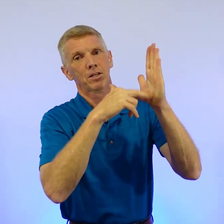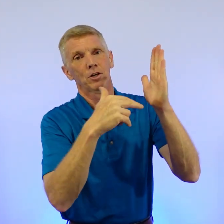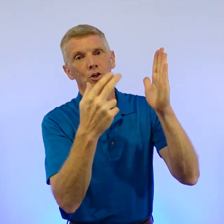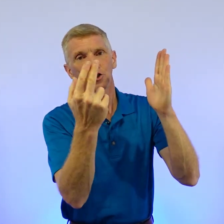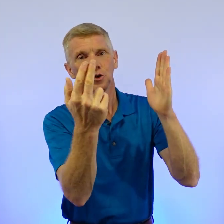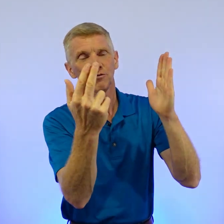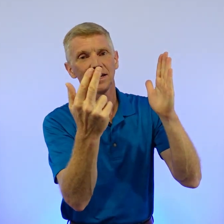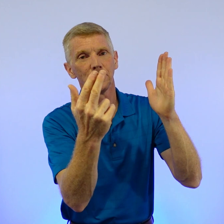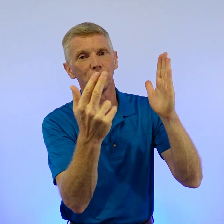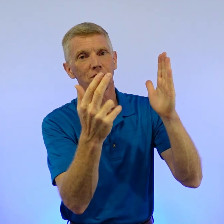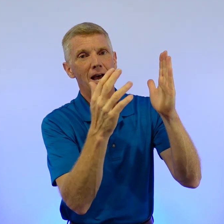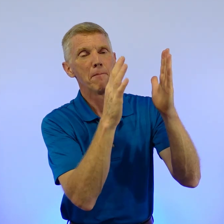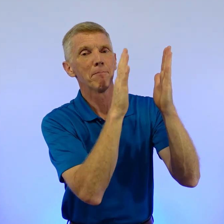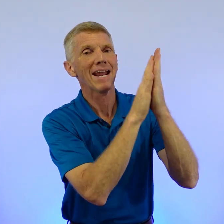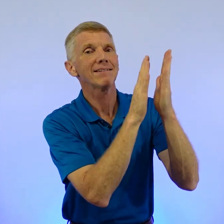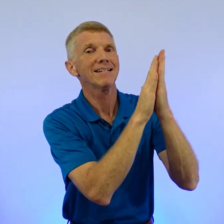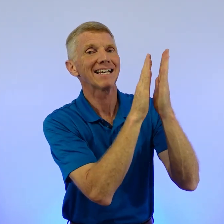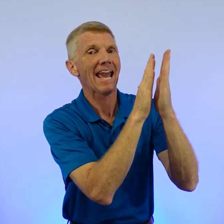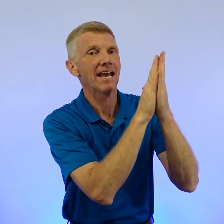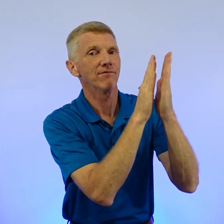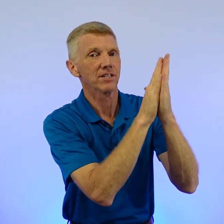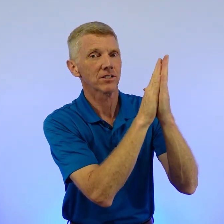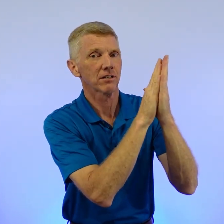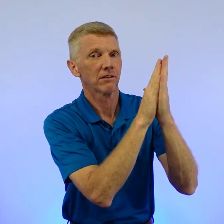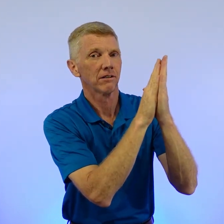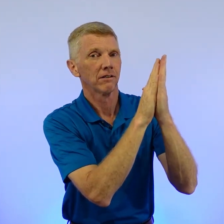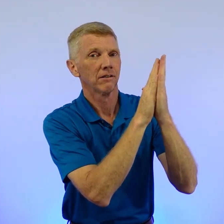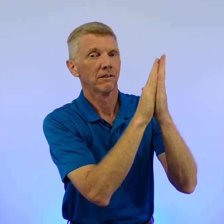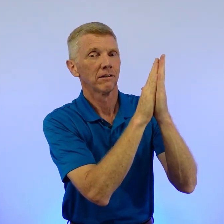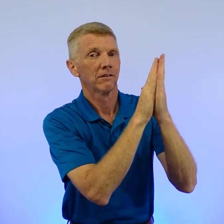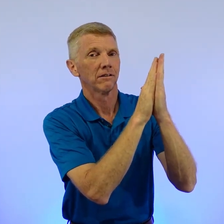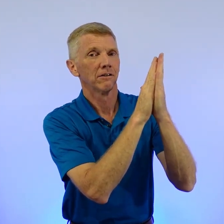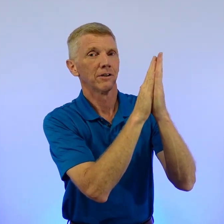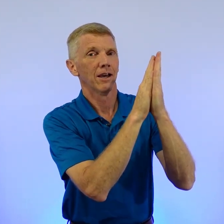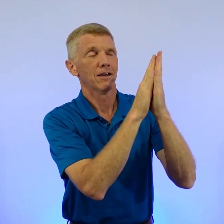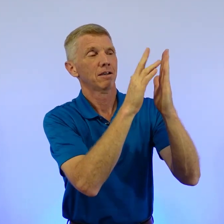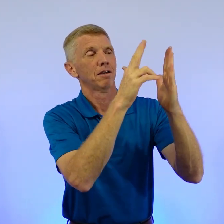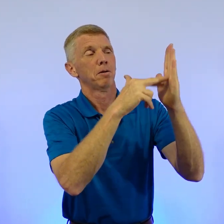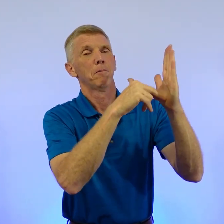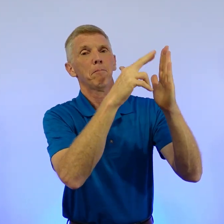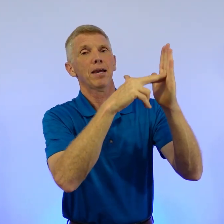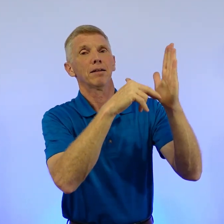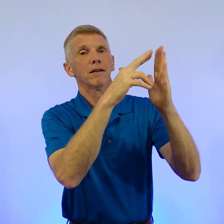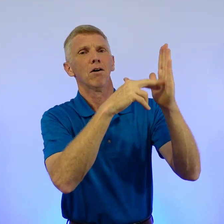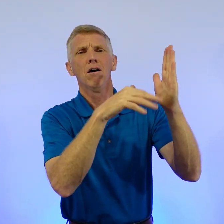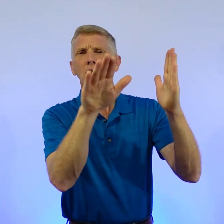Two fingers, I'm painting a canvas, okay? Paint. Huh?